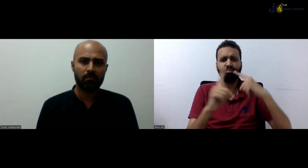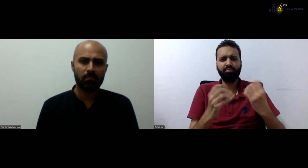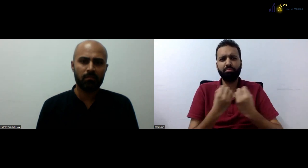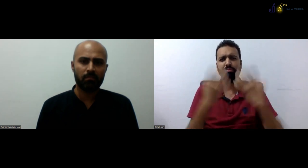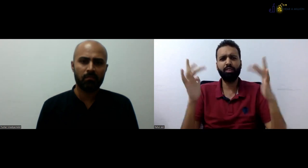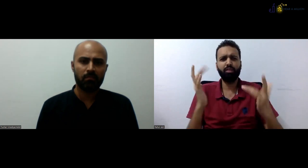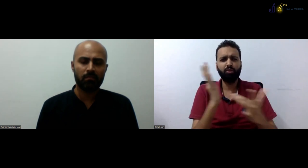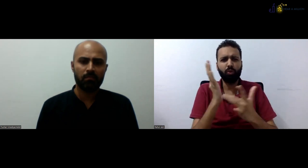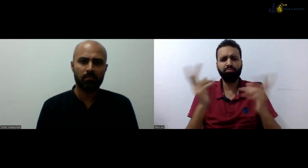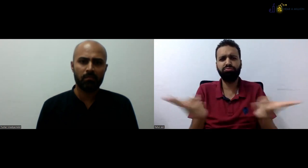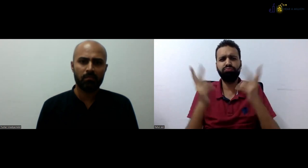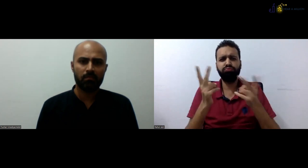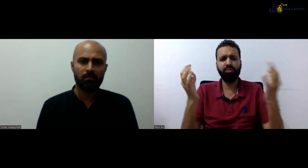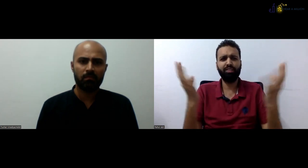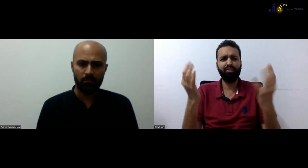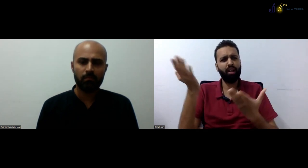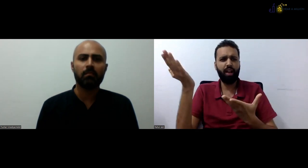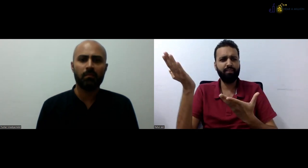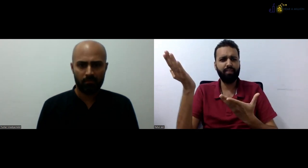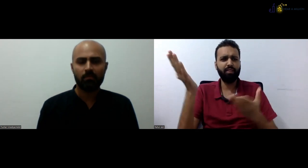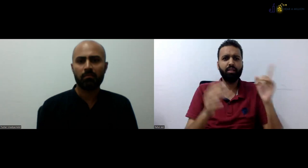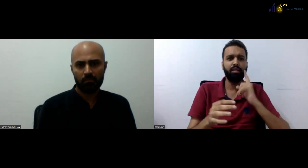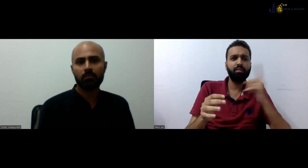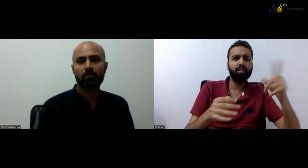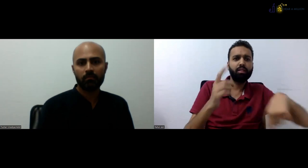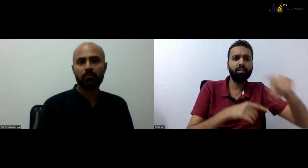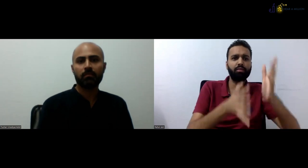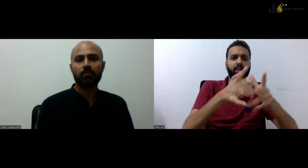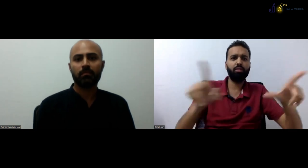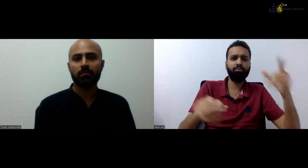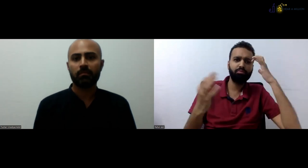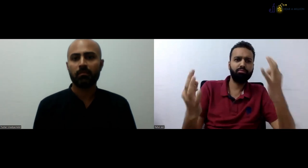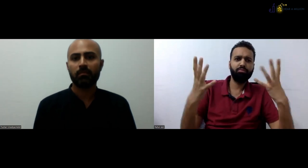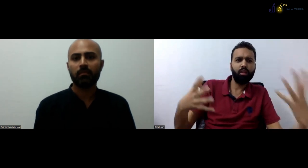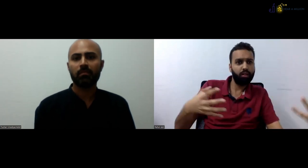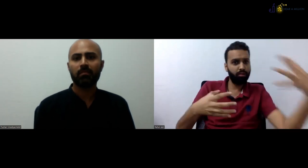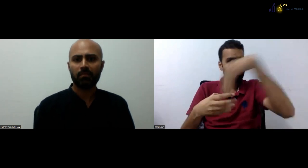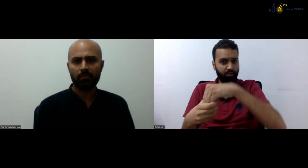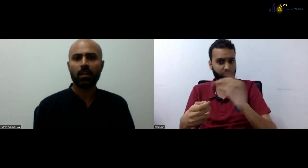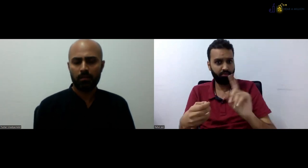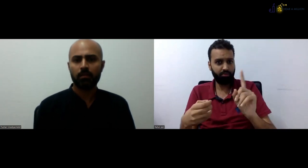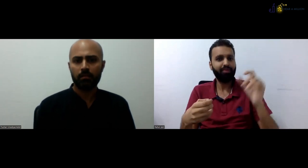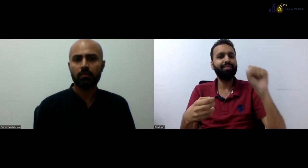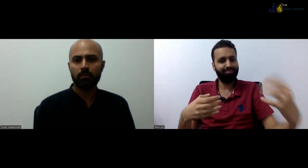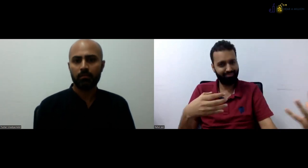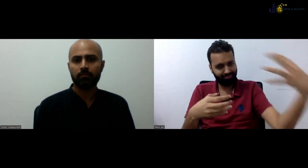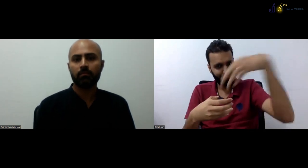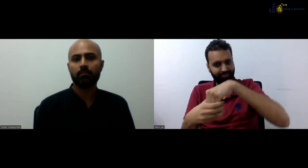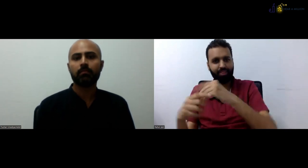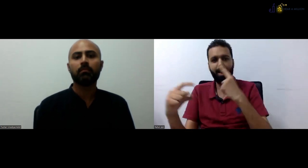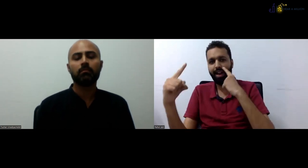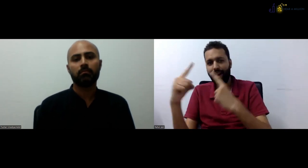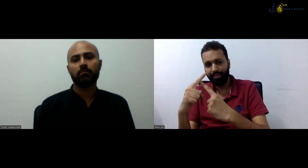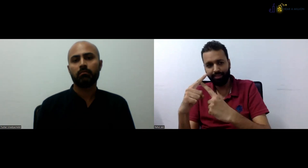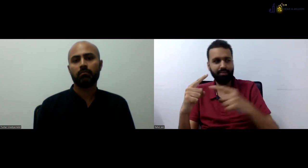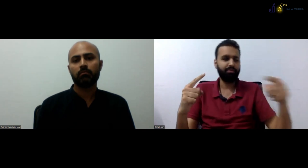universities. And we will be thanking so many. So IT, basically information technology, there's so many deaf people